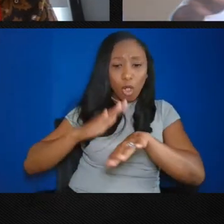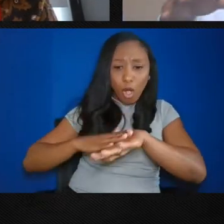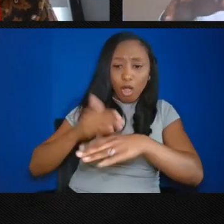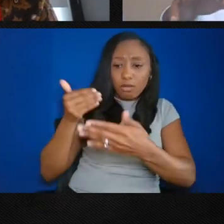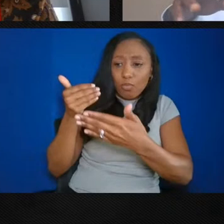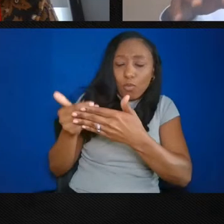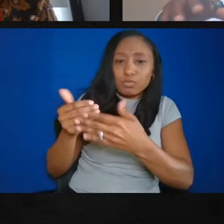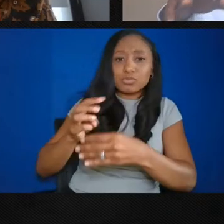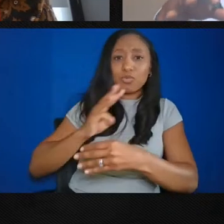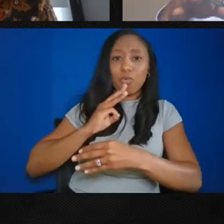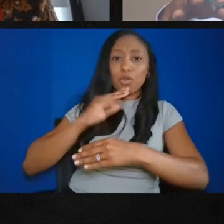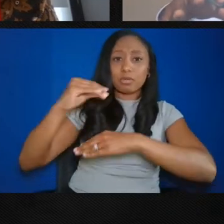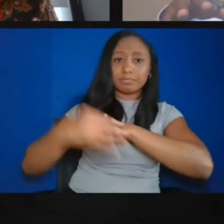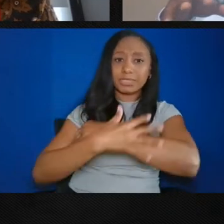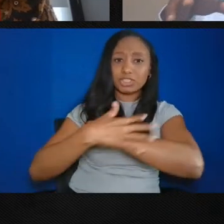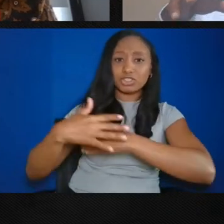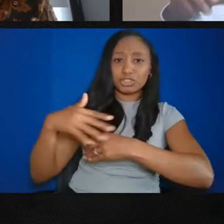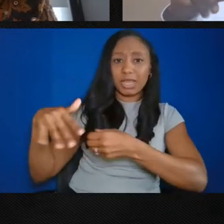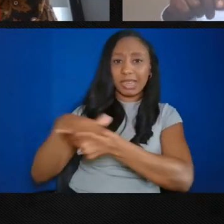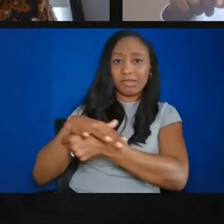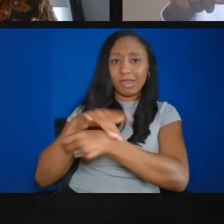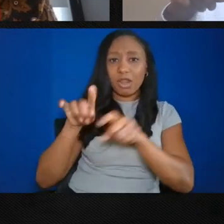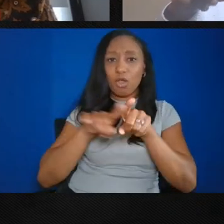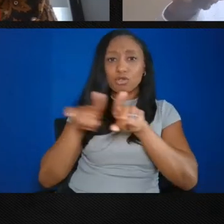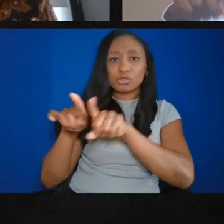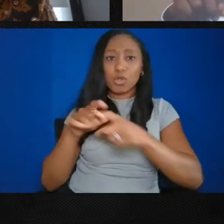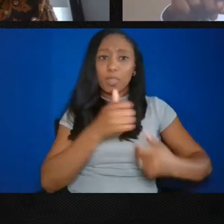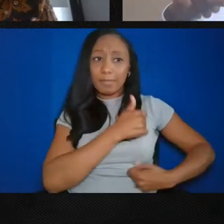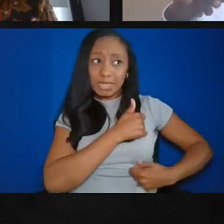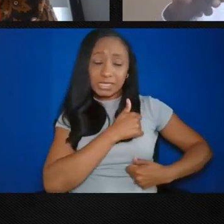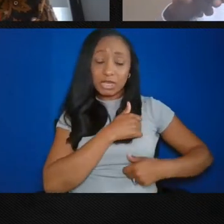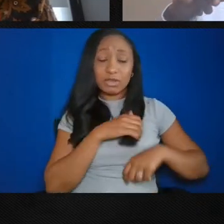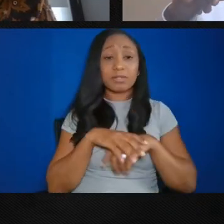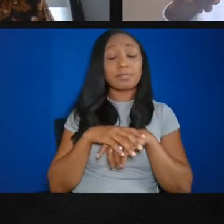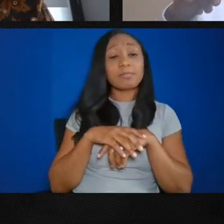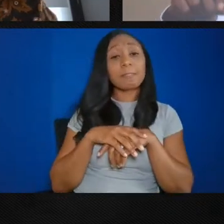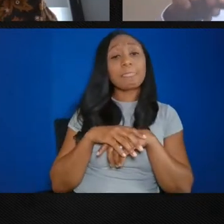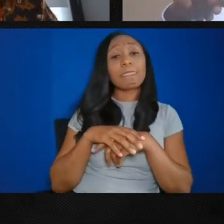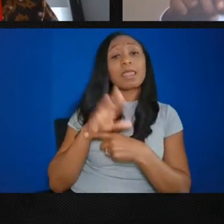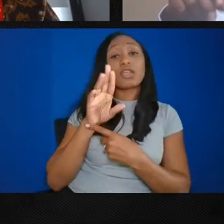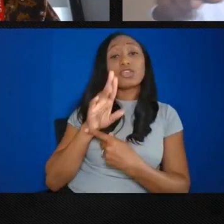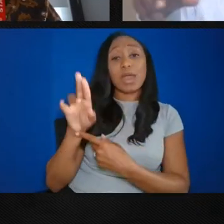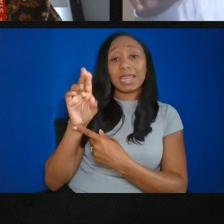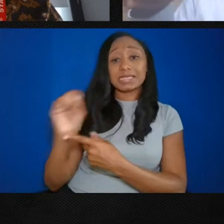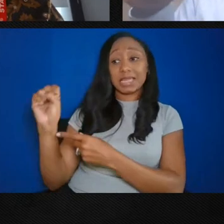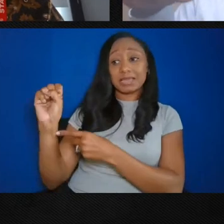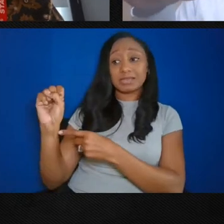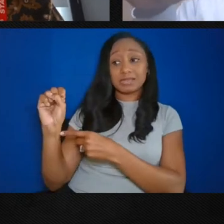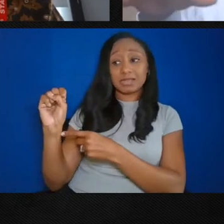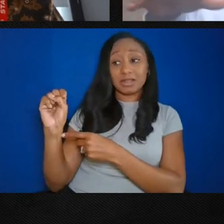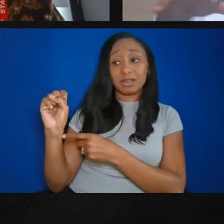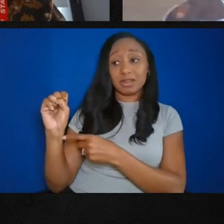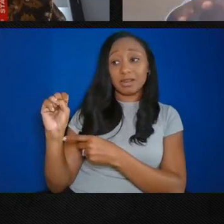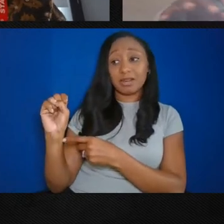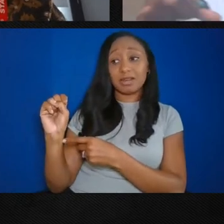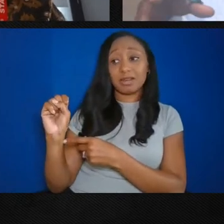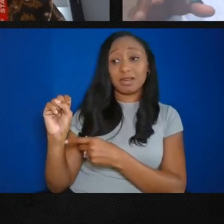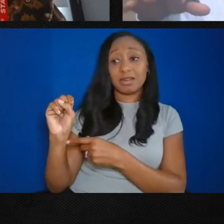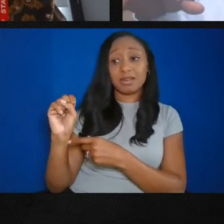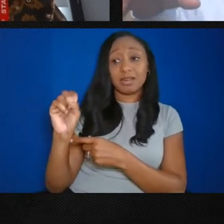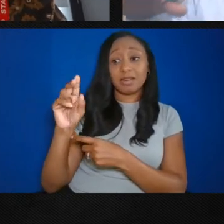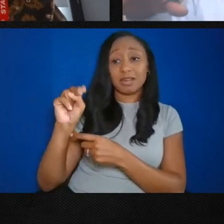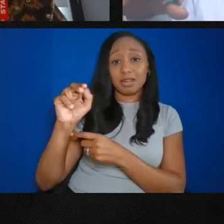also in military, that the United States Navy was the first integrated branch of